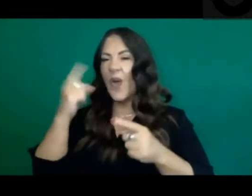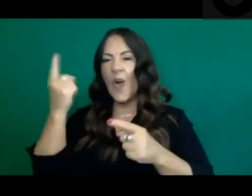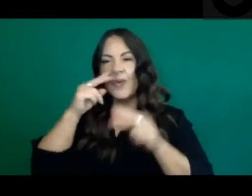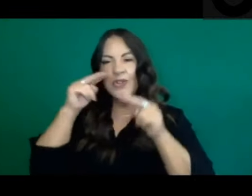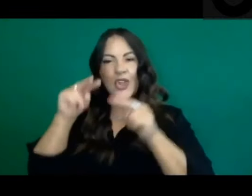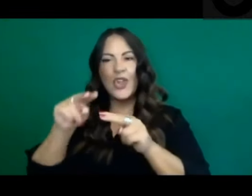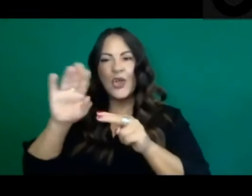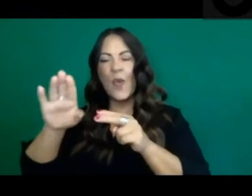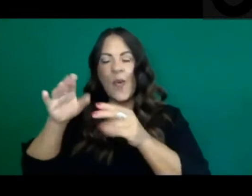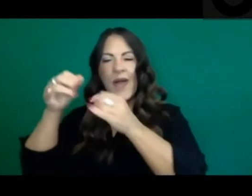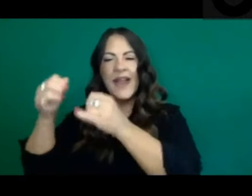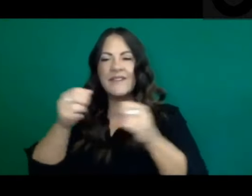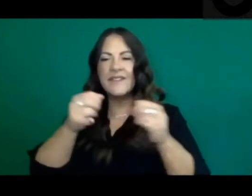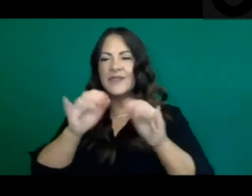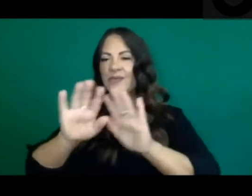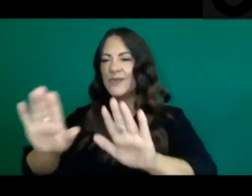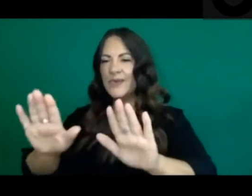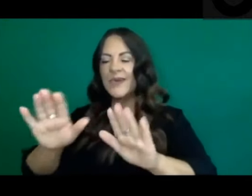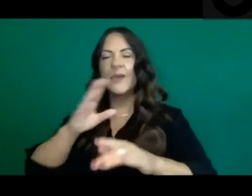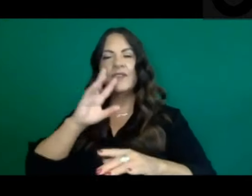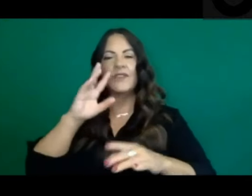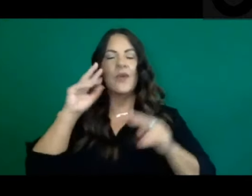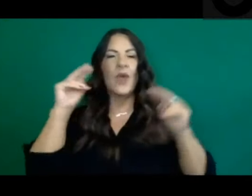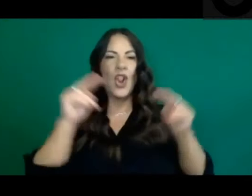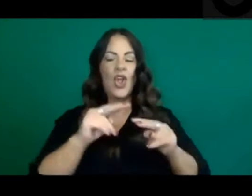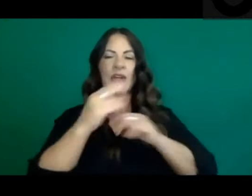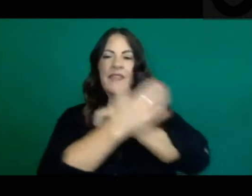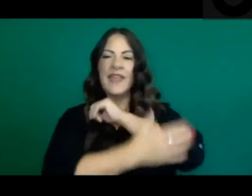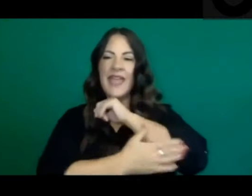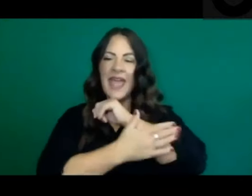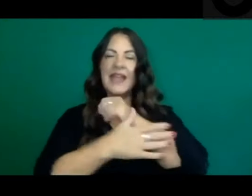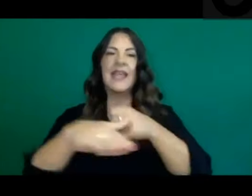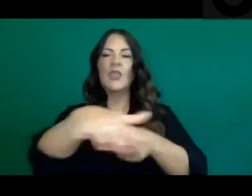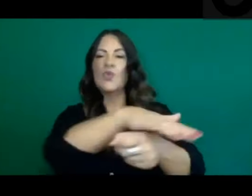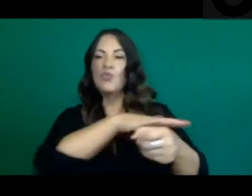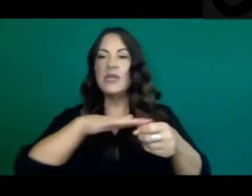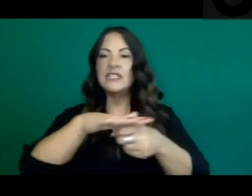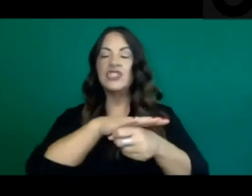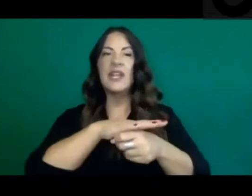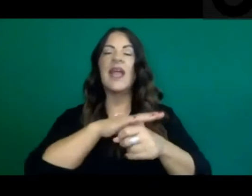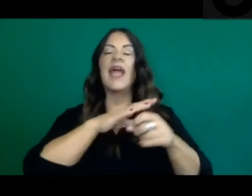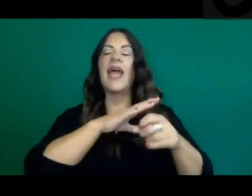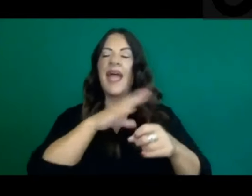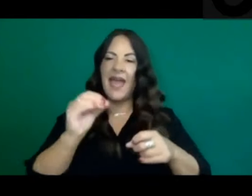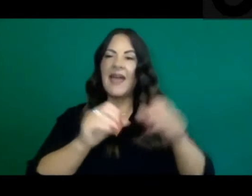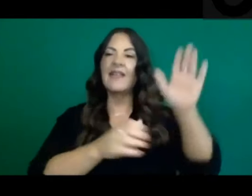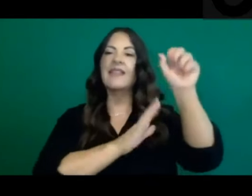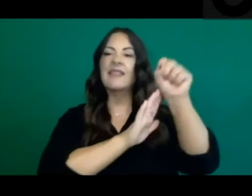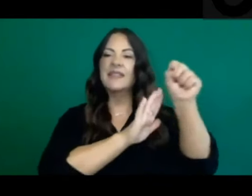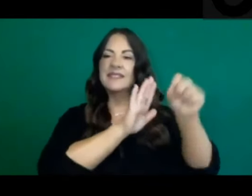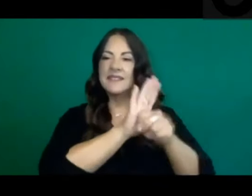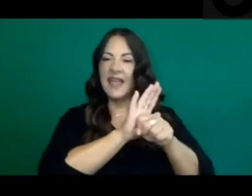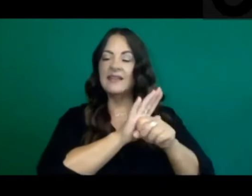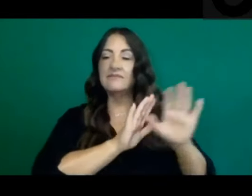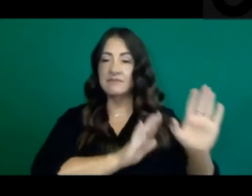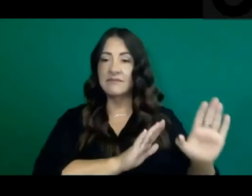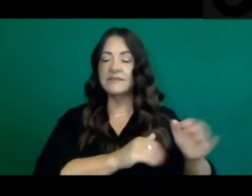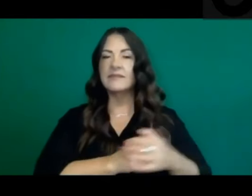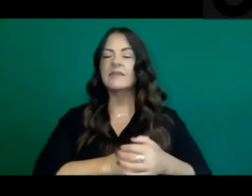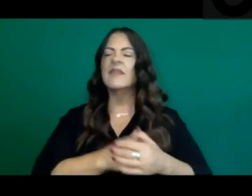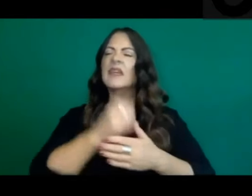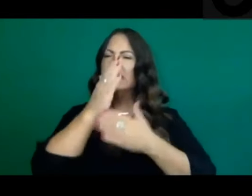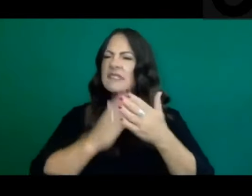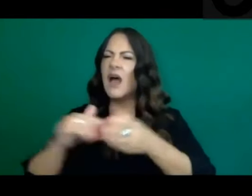It is about what's experienced at the county level, at the regional level, and continuing to look at some regions that are